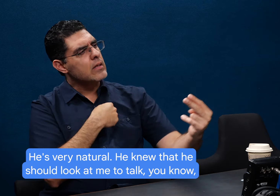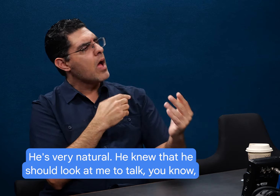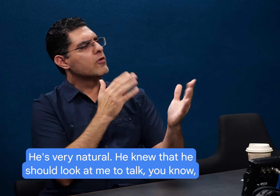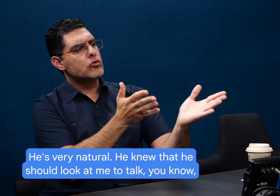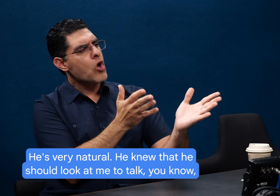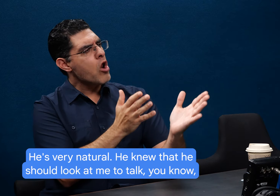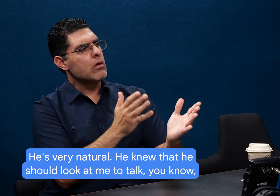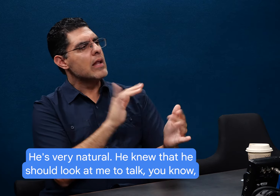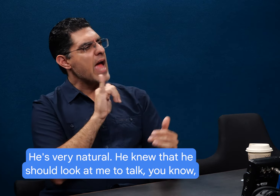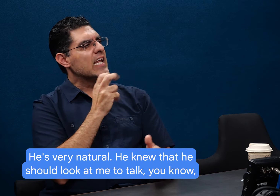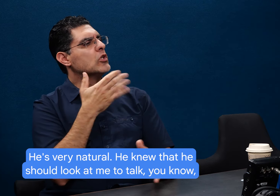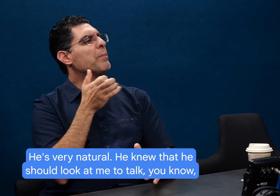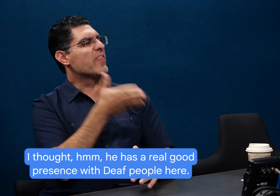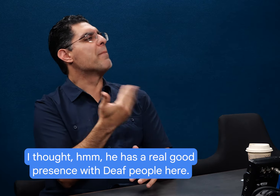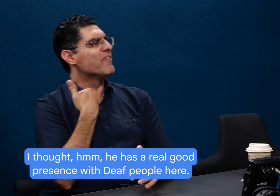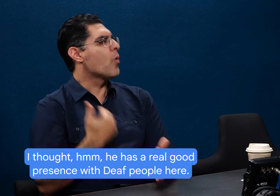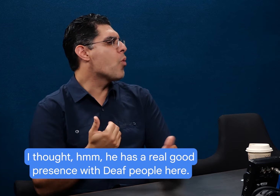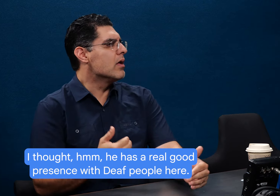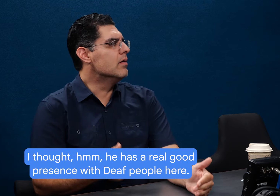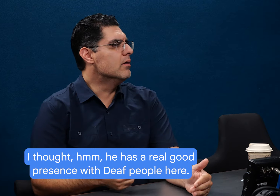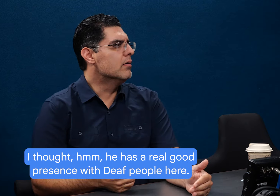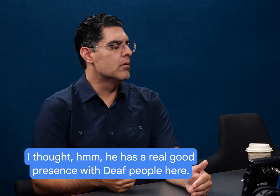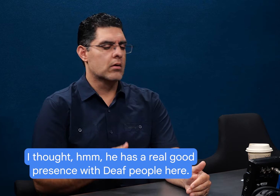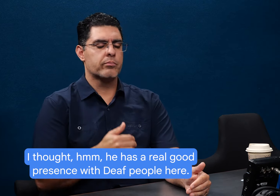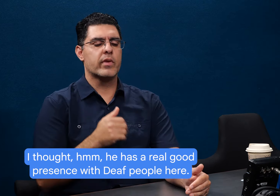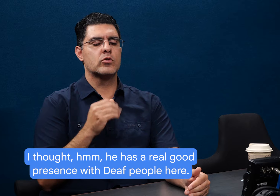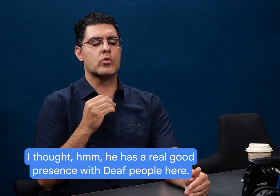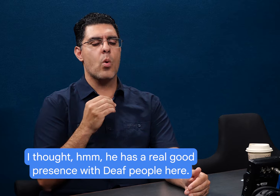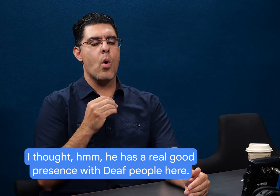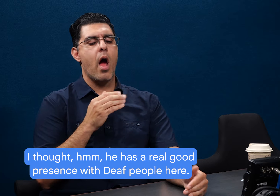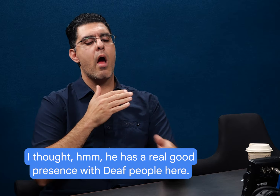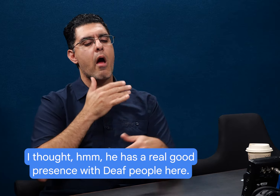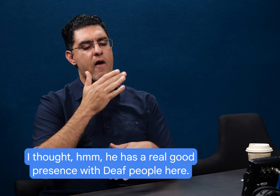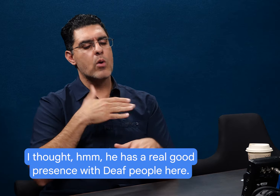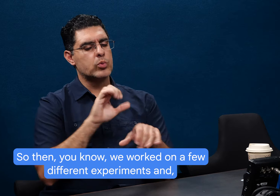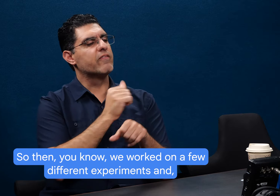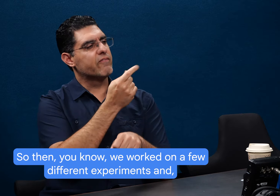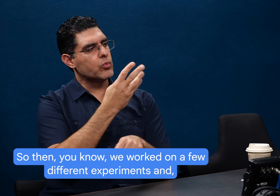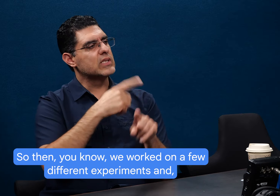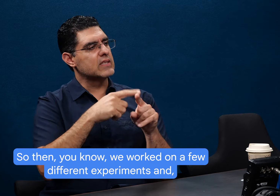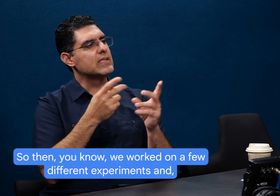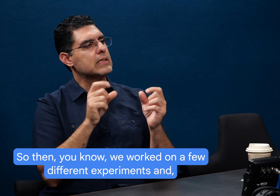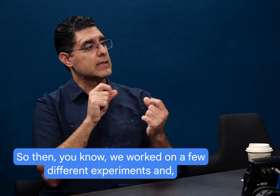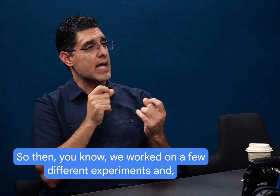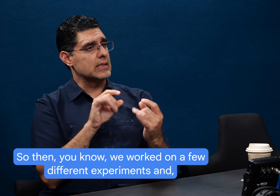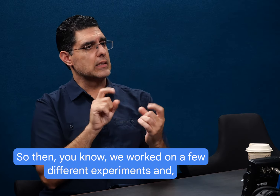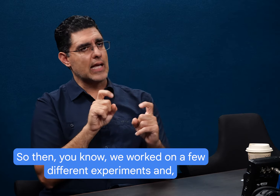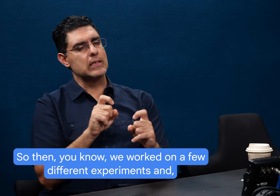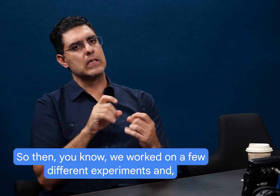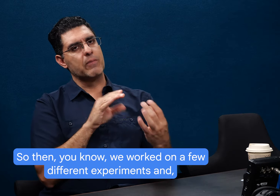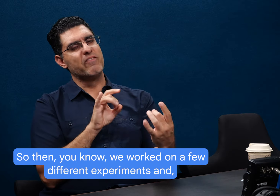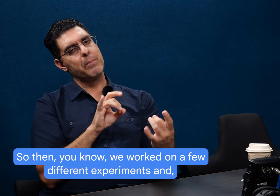He knew that he should look at me to talk. You know, I thought, hmm, he has a real good presence with deaf people here. So then, you know, we worked on a few different